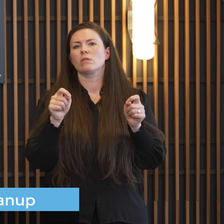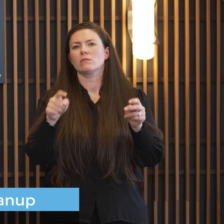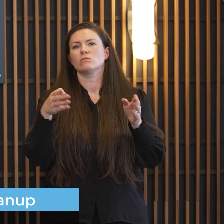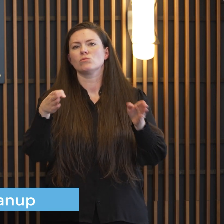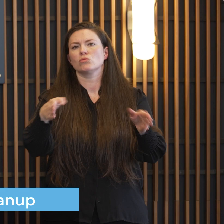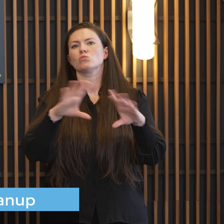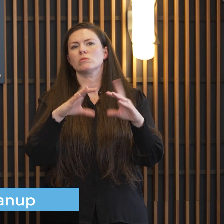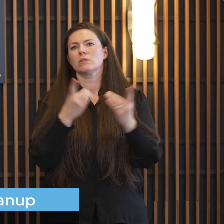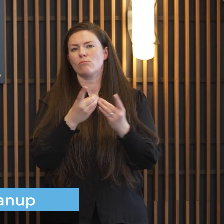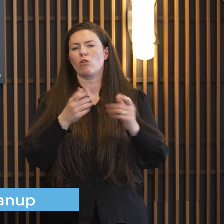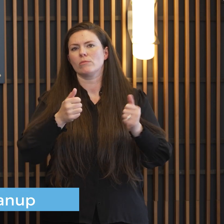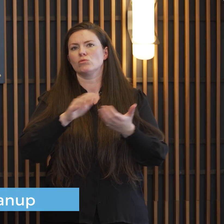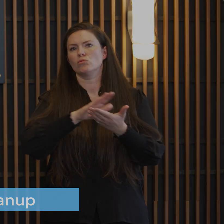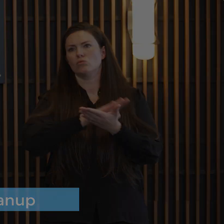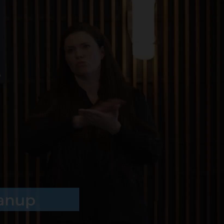to get there